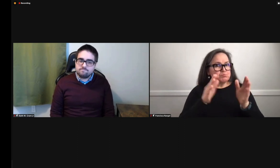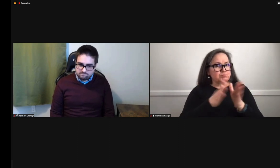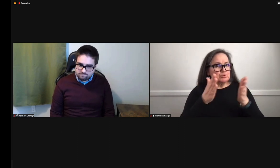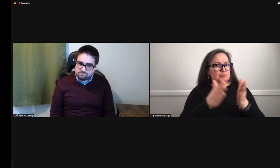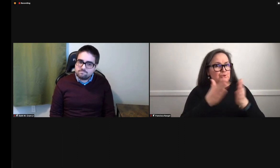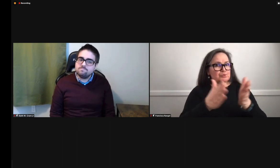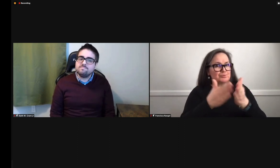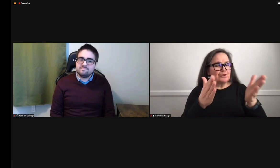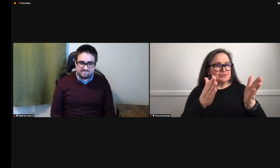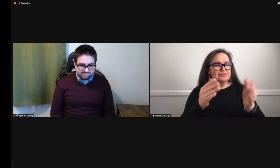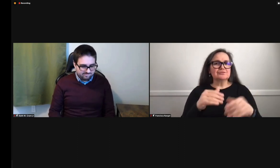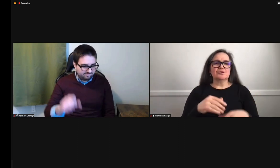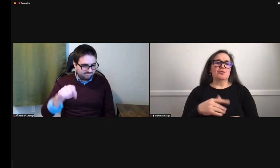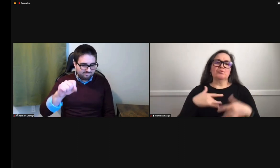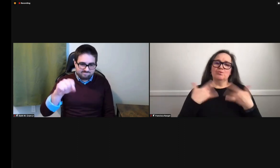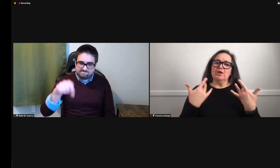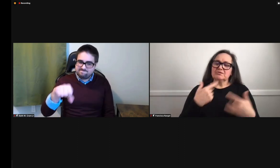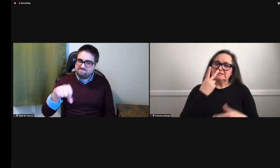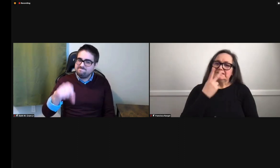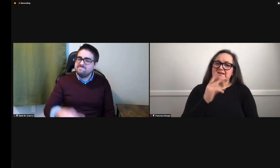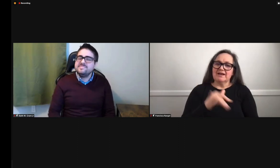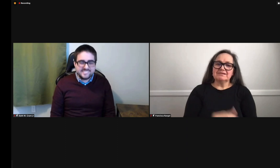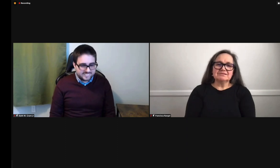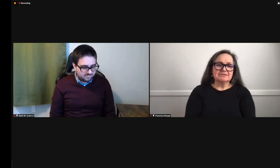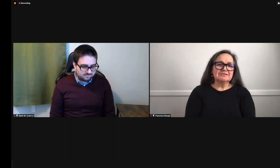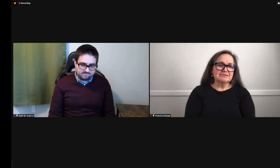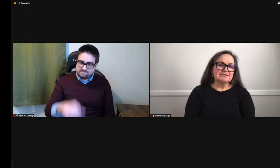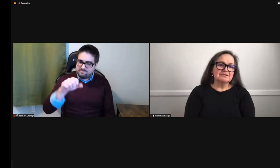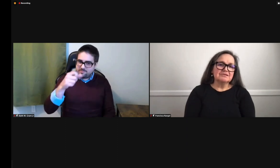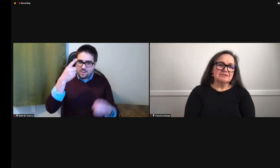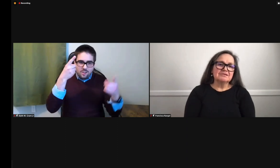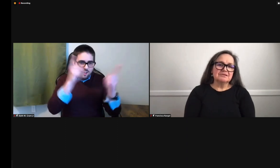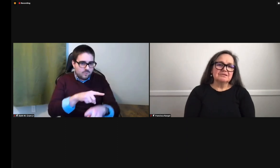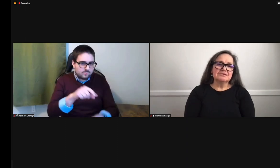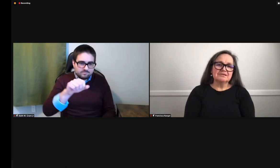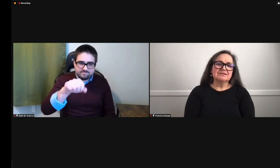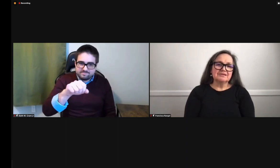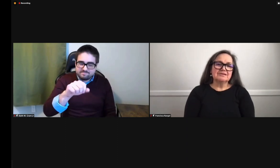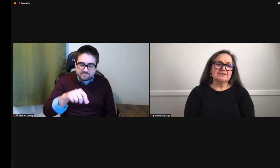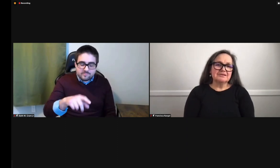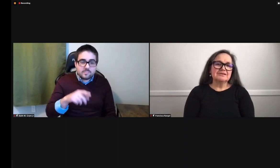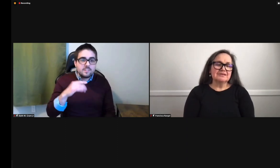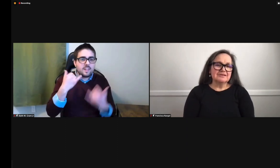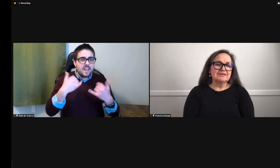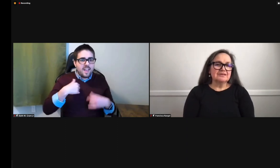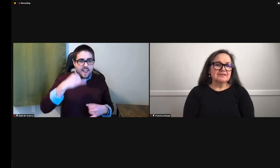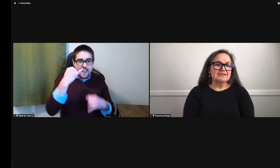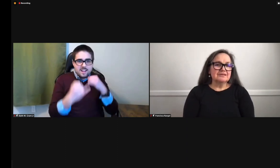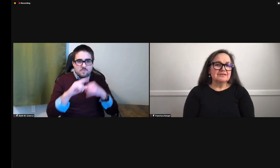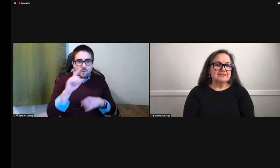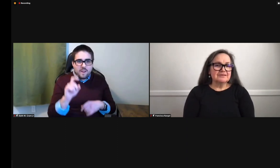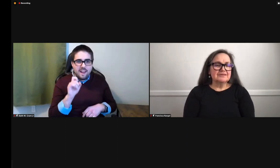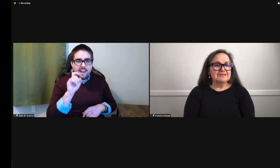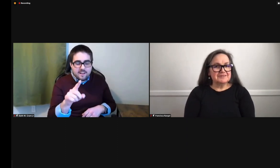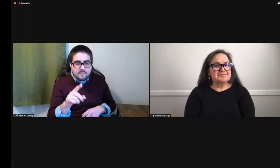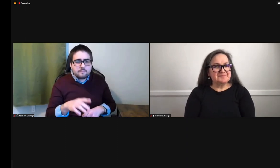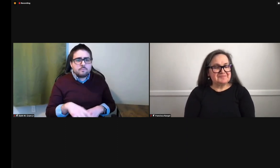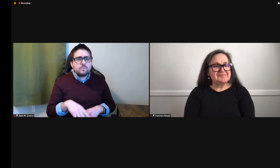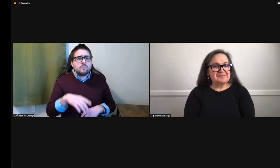Excited to create more books and more translations, so I'm very happy to see this. Agreed. Now, the